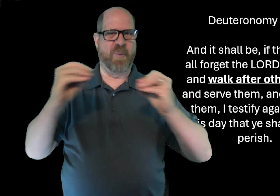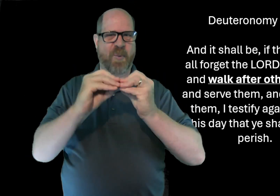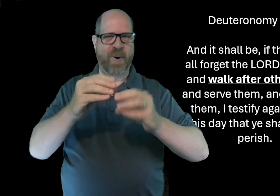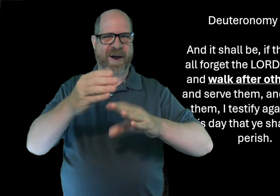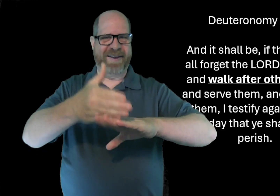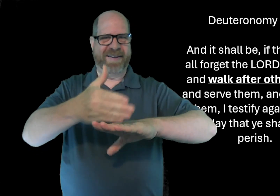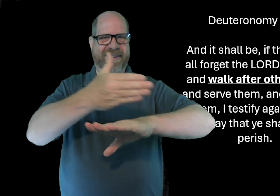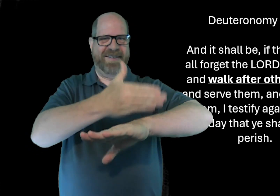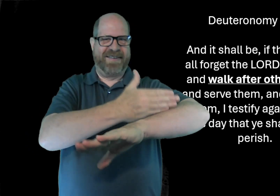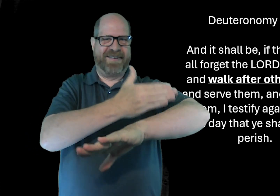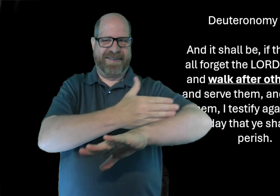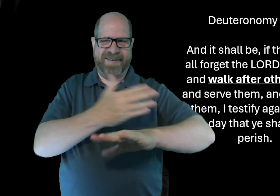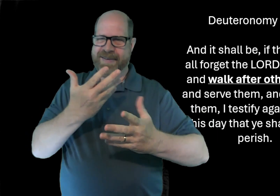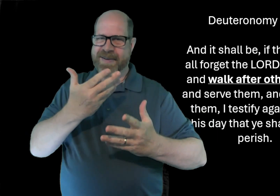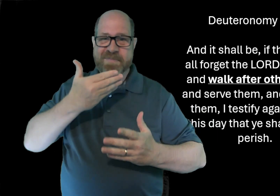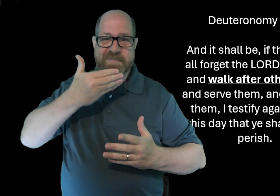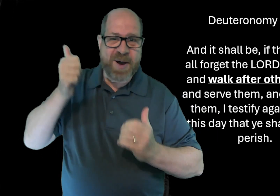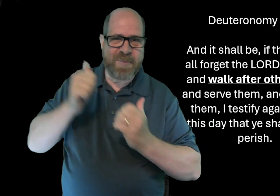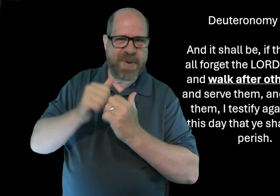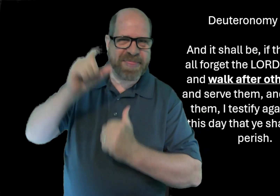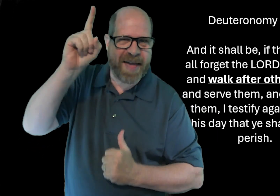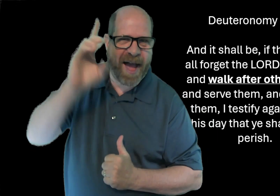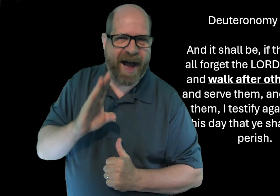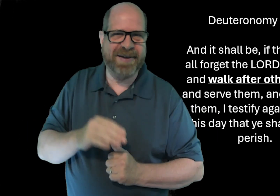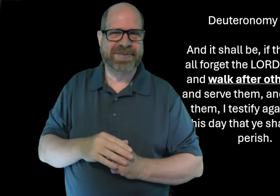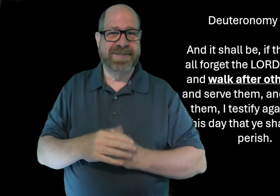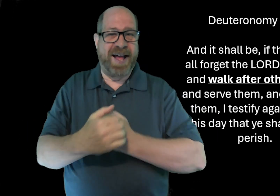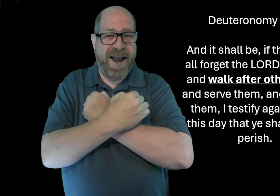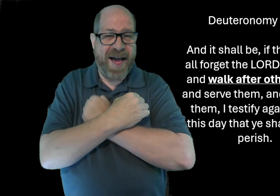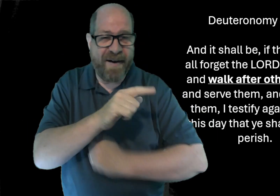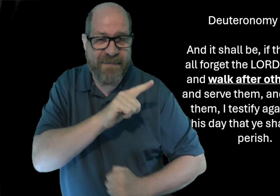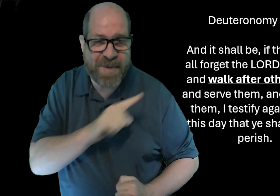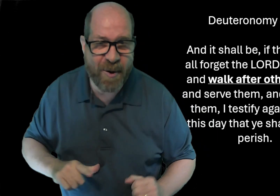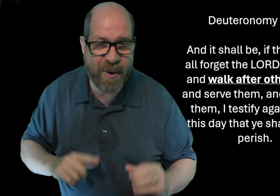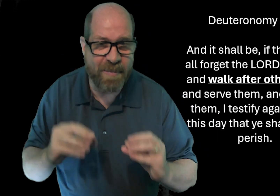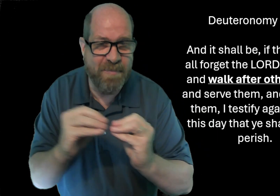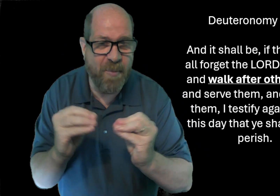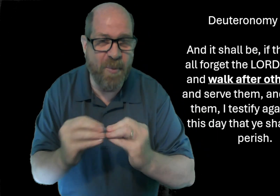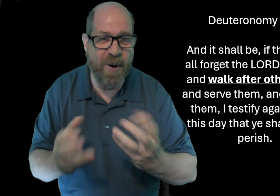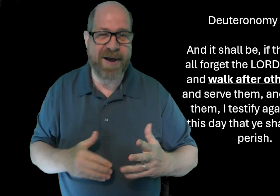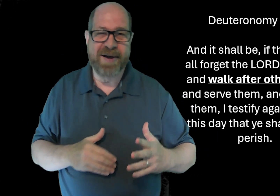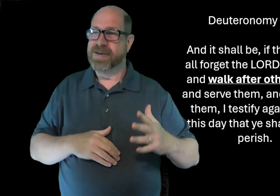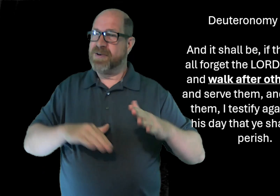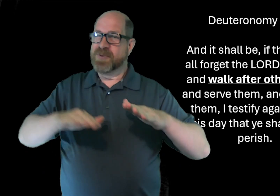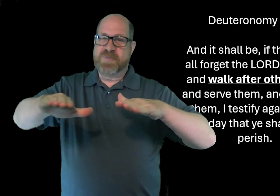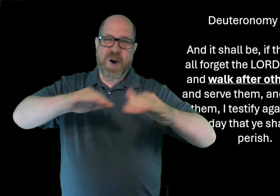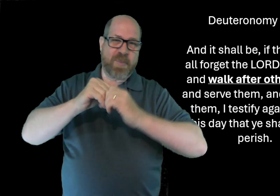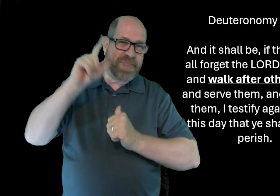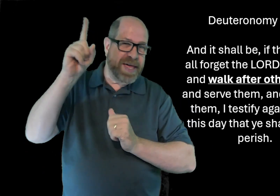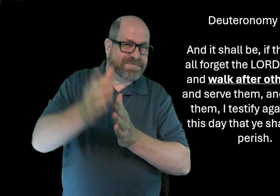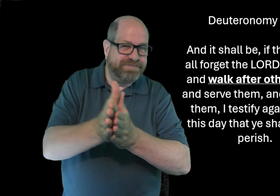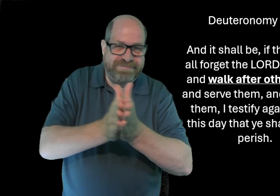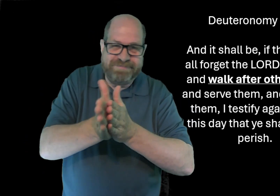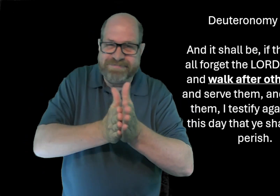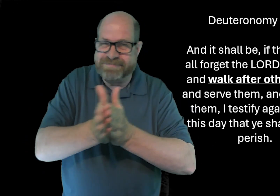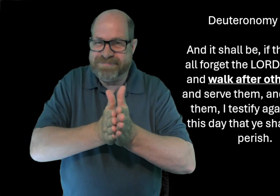we can keep getting better with God. And to love the Lord more, and to walk with him